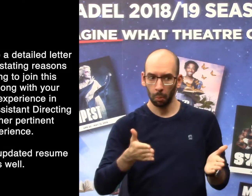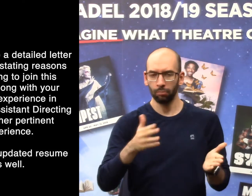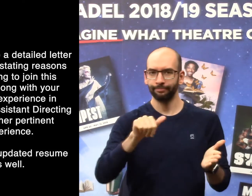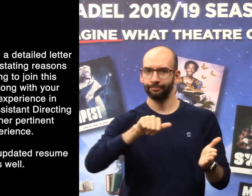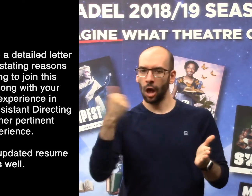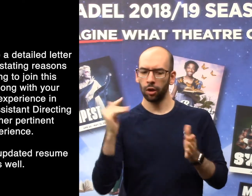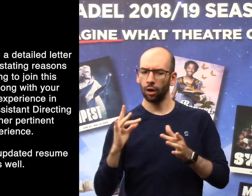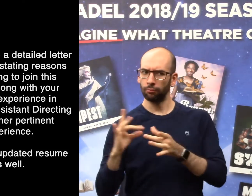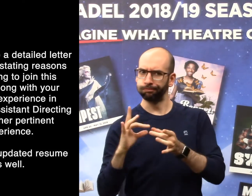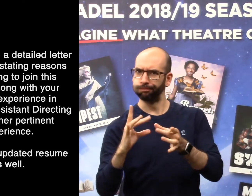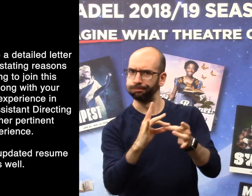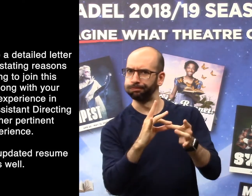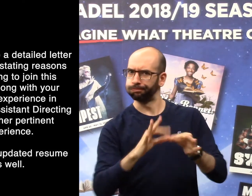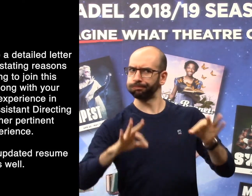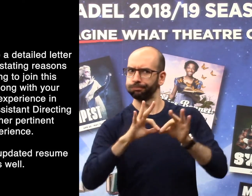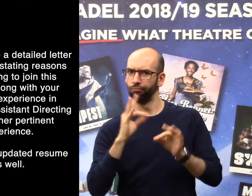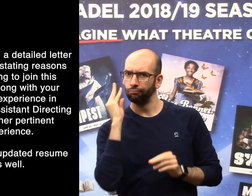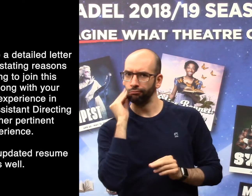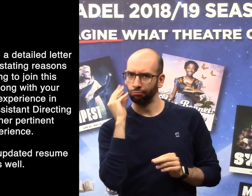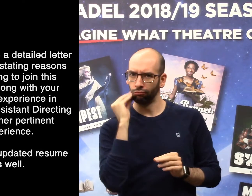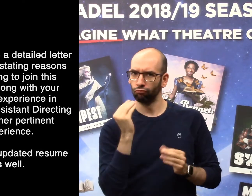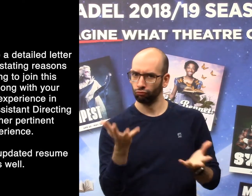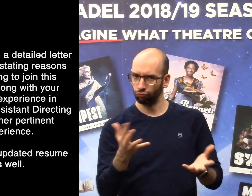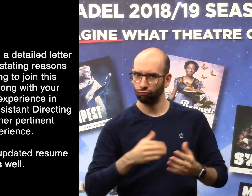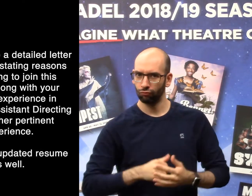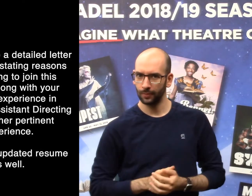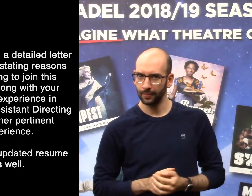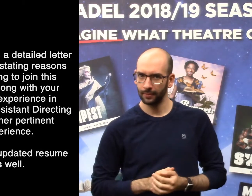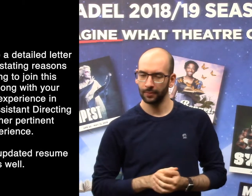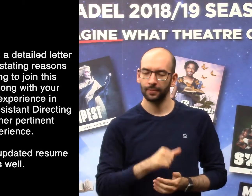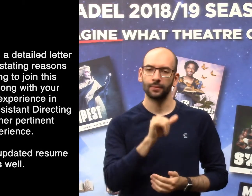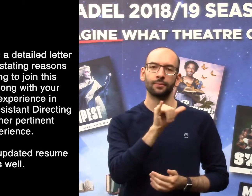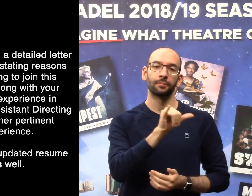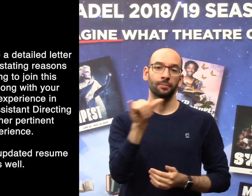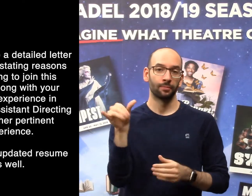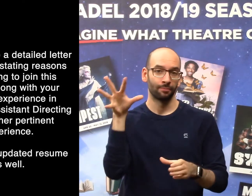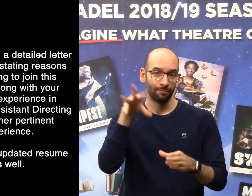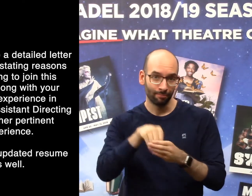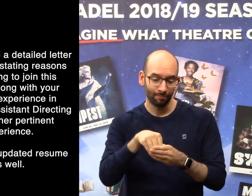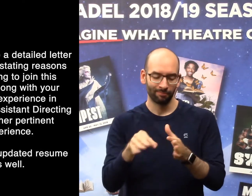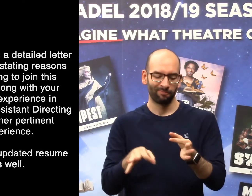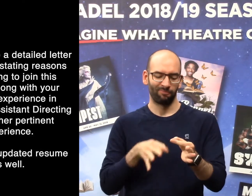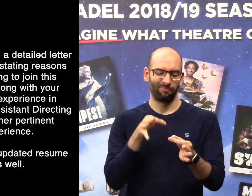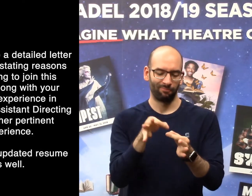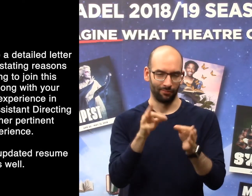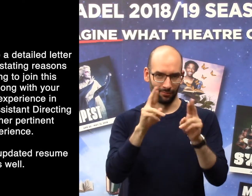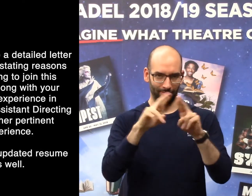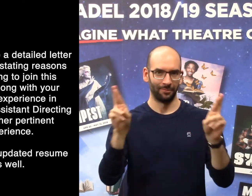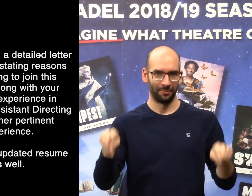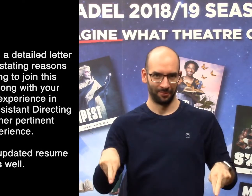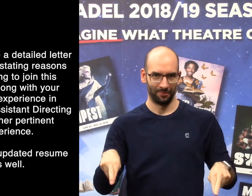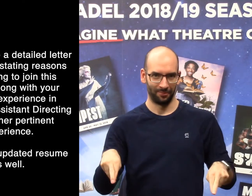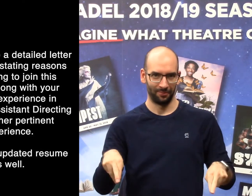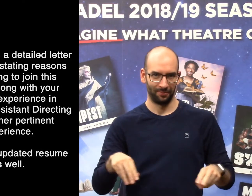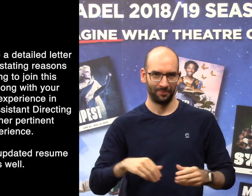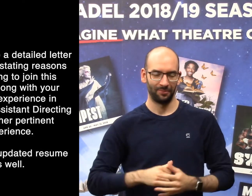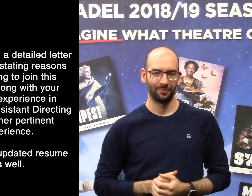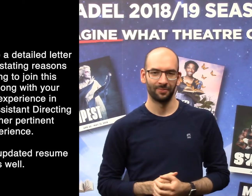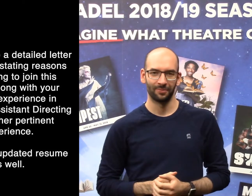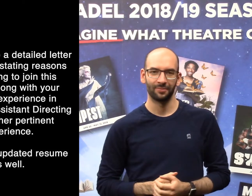detailed experience in directing, assistant directing, or any other pertinent experience. Include an updated resume as well.